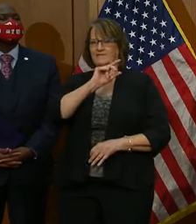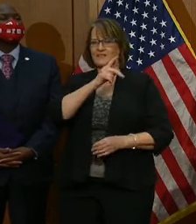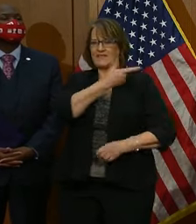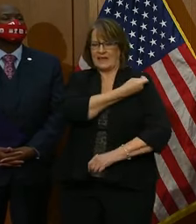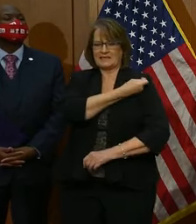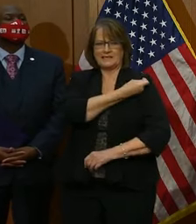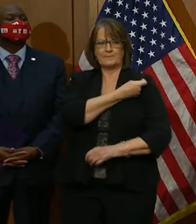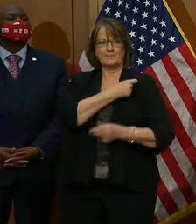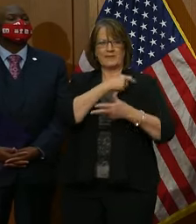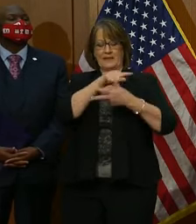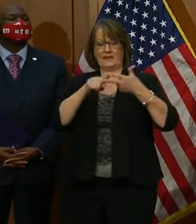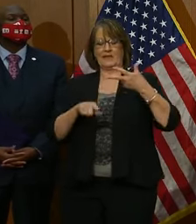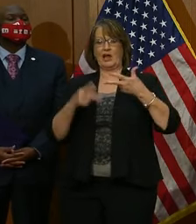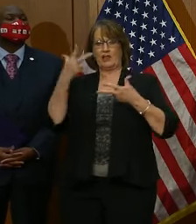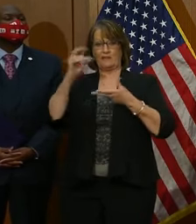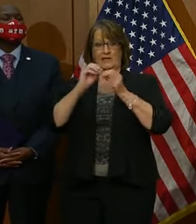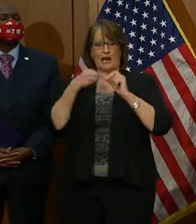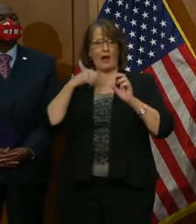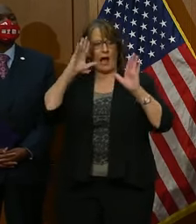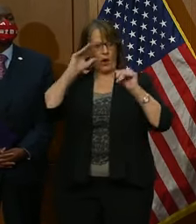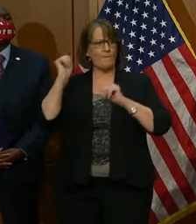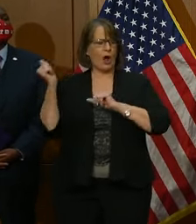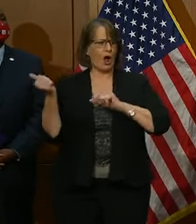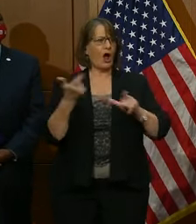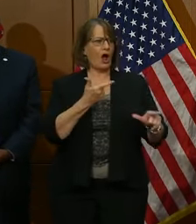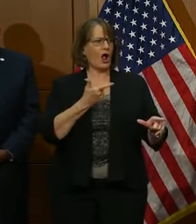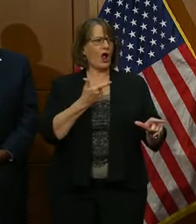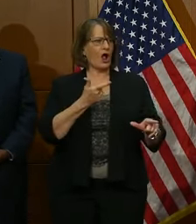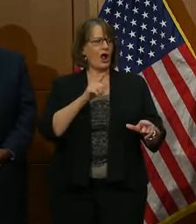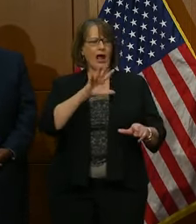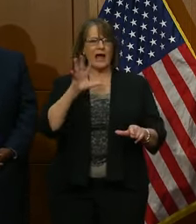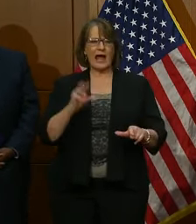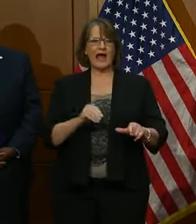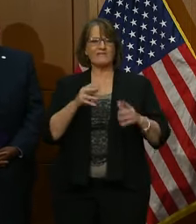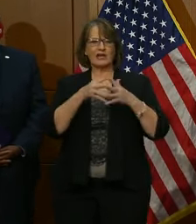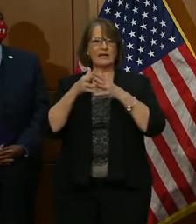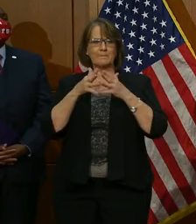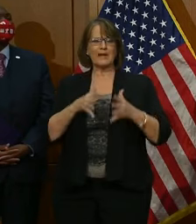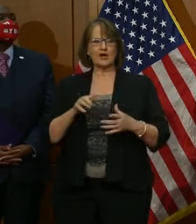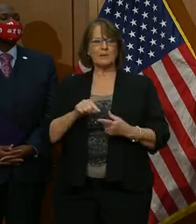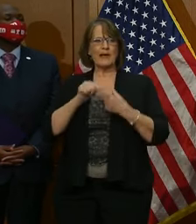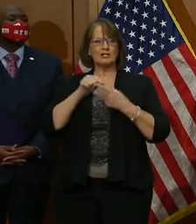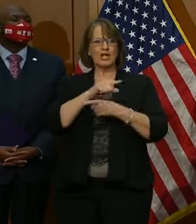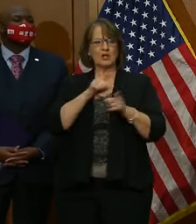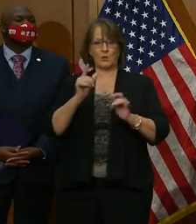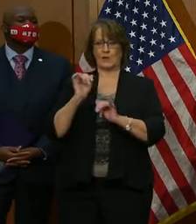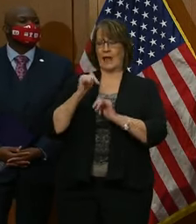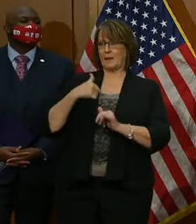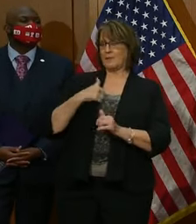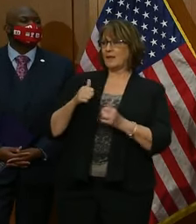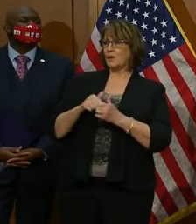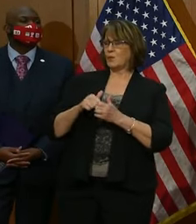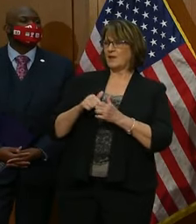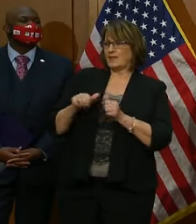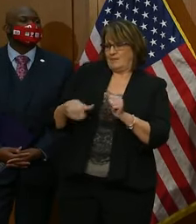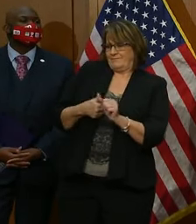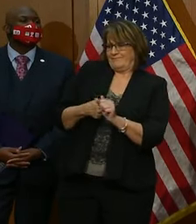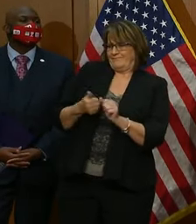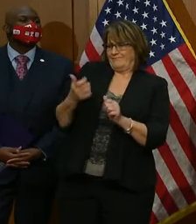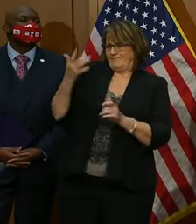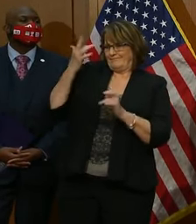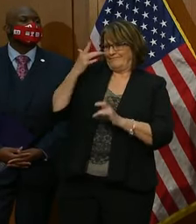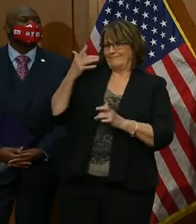sharing three numbers that I hope all African Americans, especially those like me with underlying medical conditions,